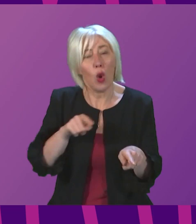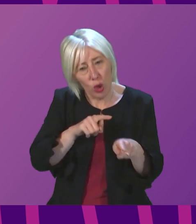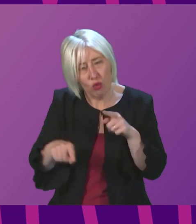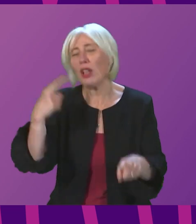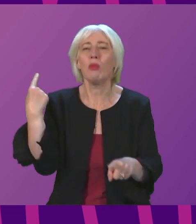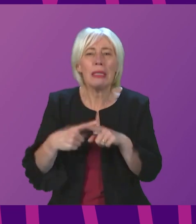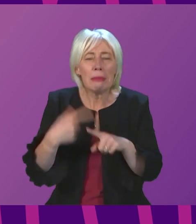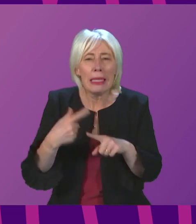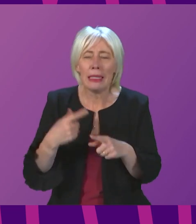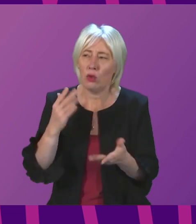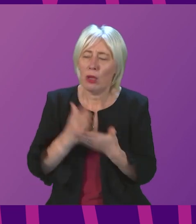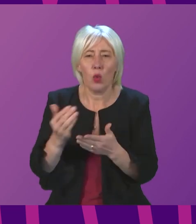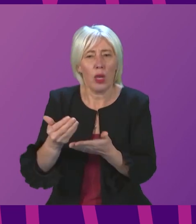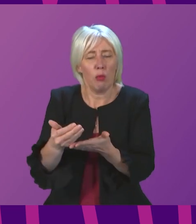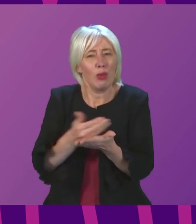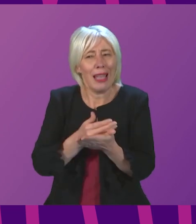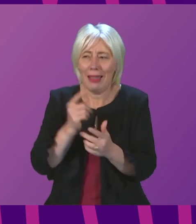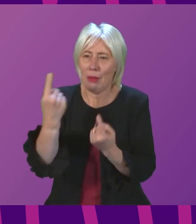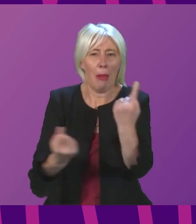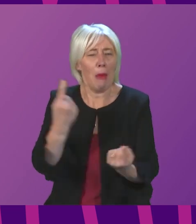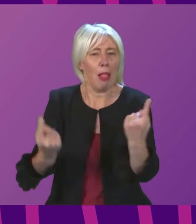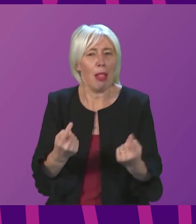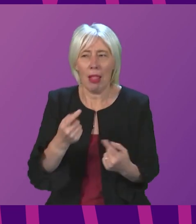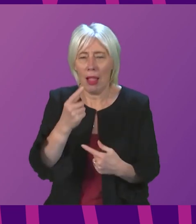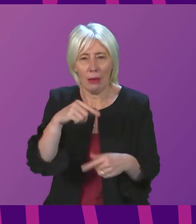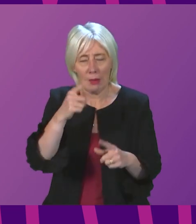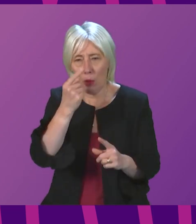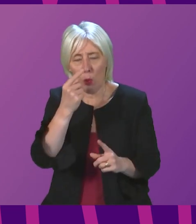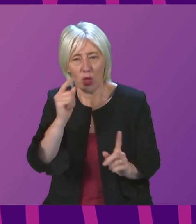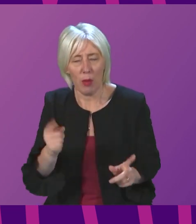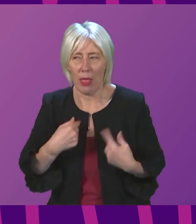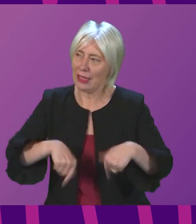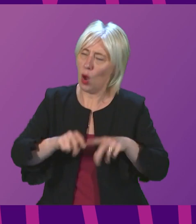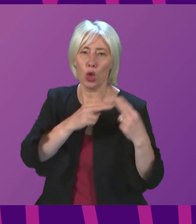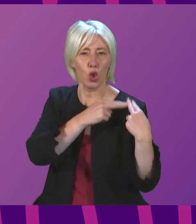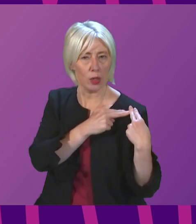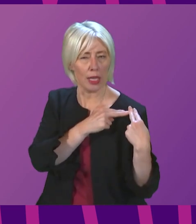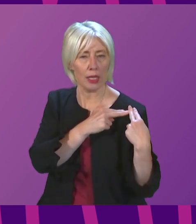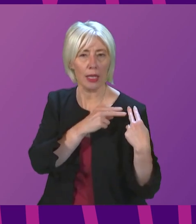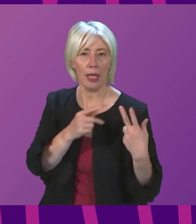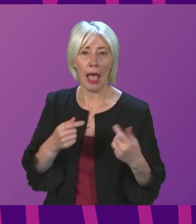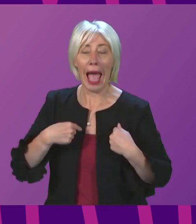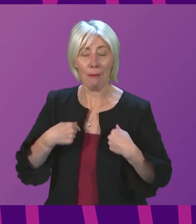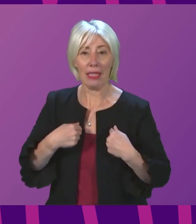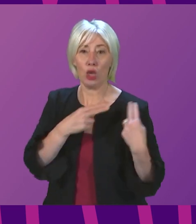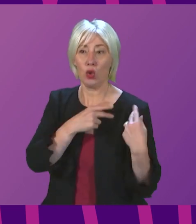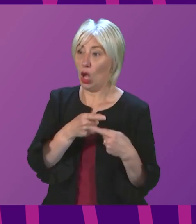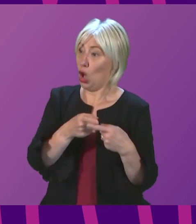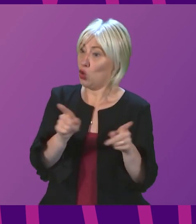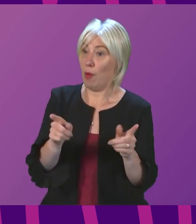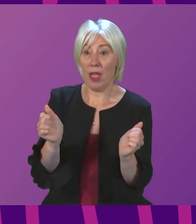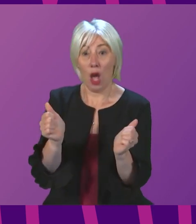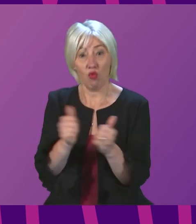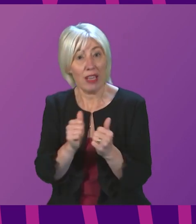to protect people as much as possible, because that is our duty. And I take that duty, whether people across the chamber in the country agree or